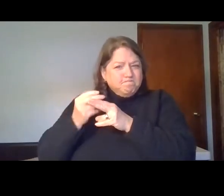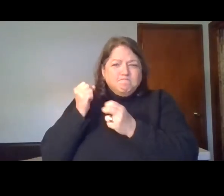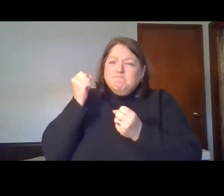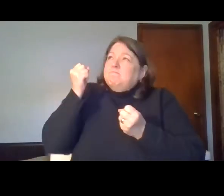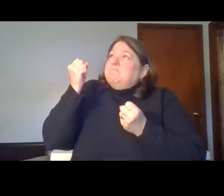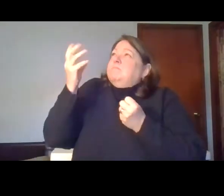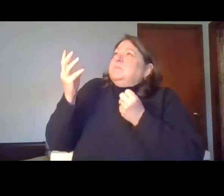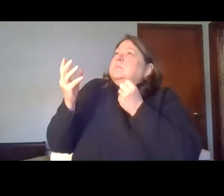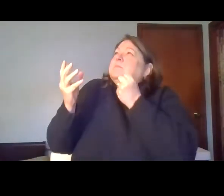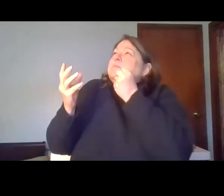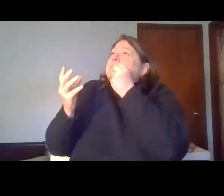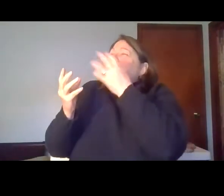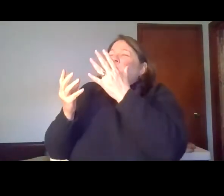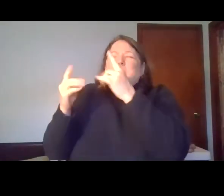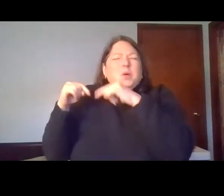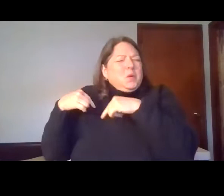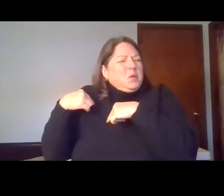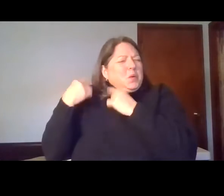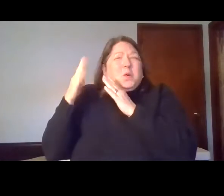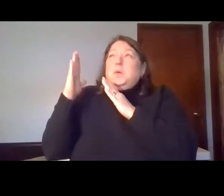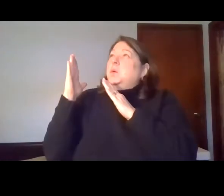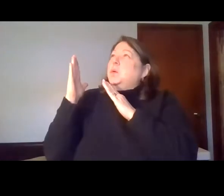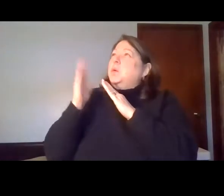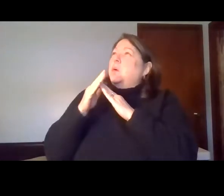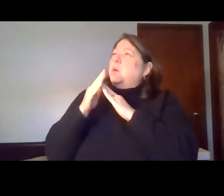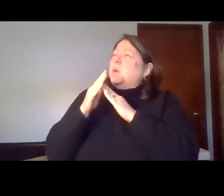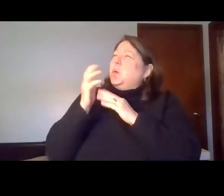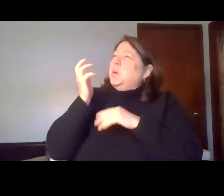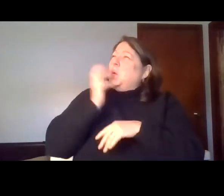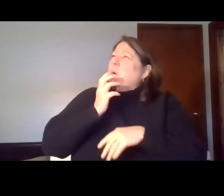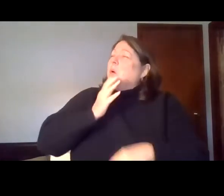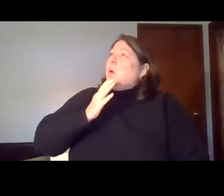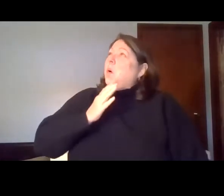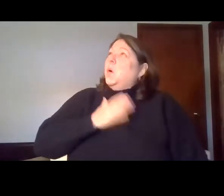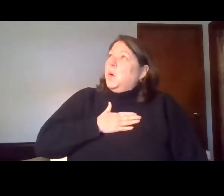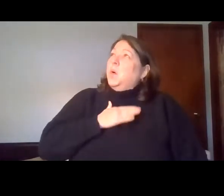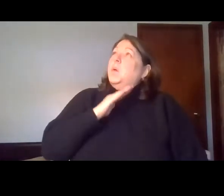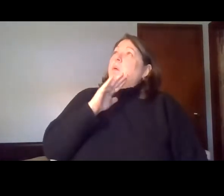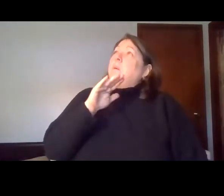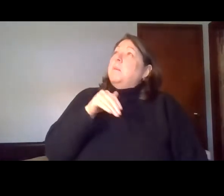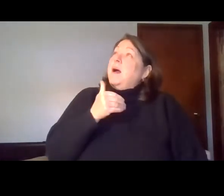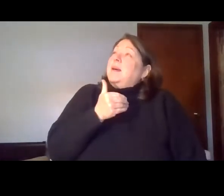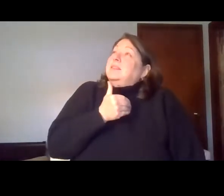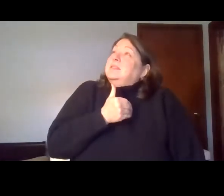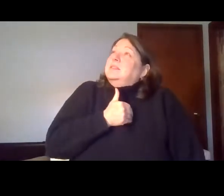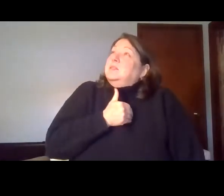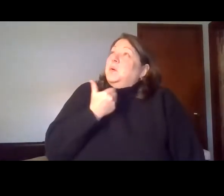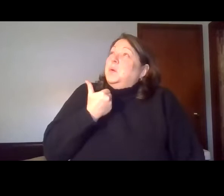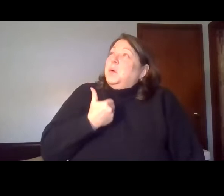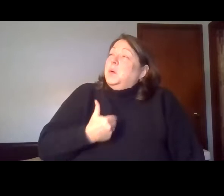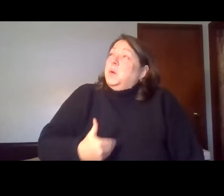Sing like never before, O my